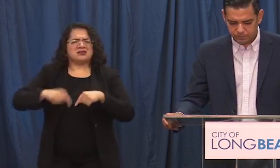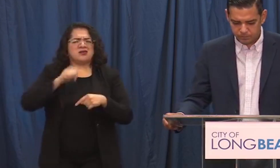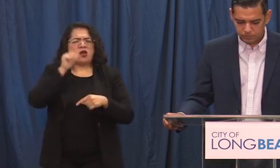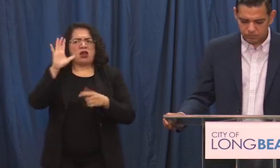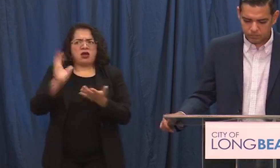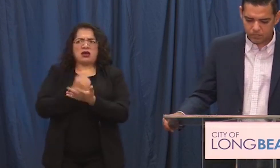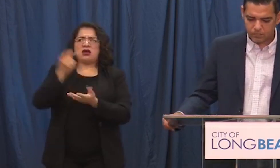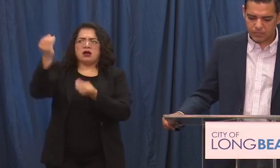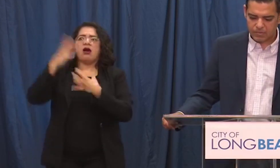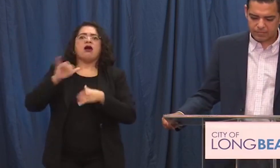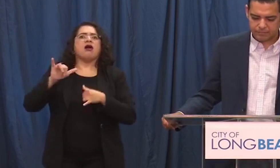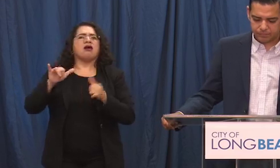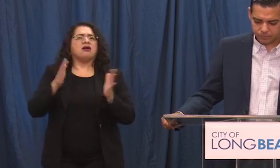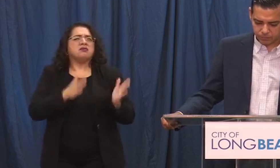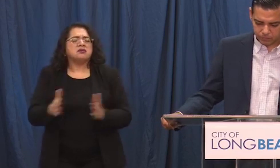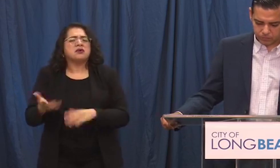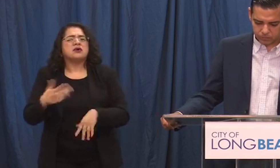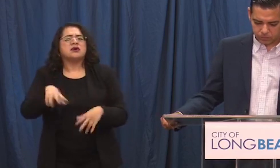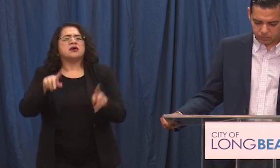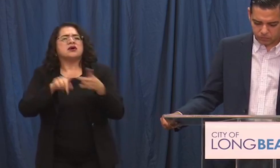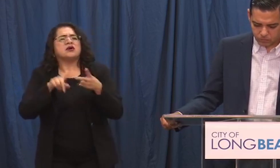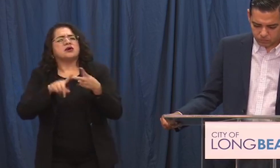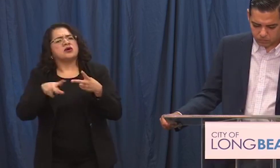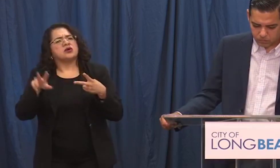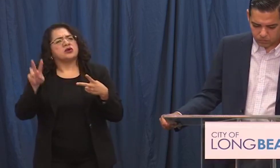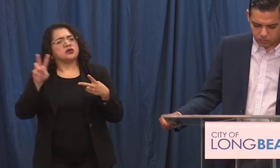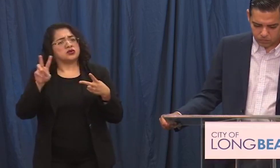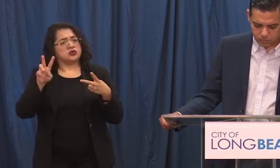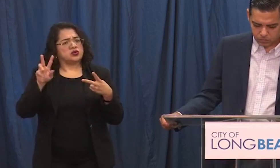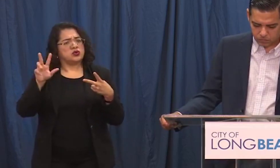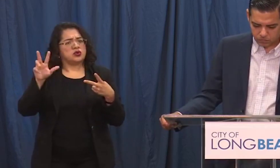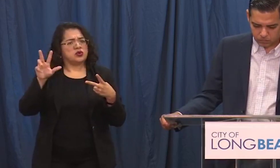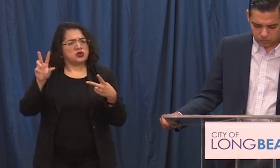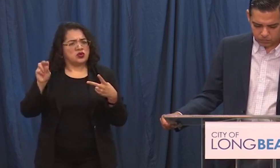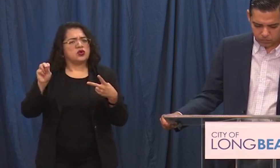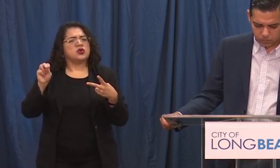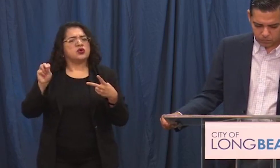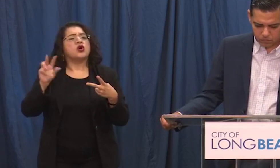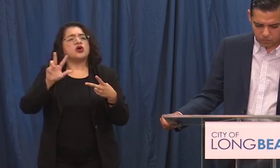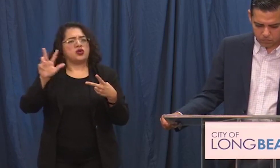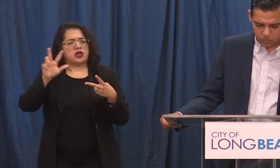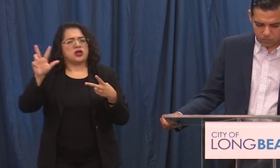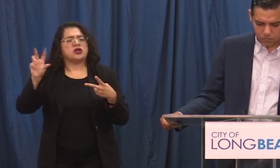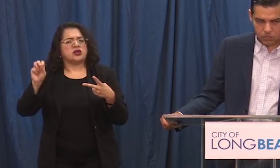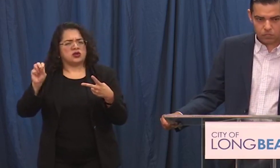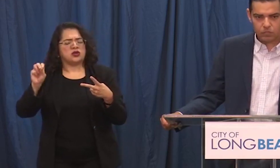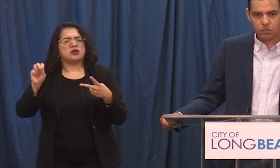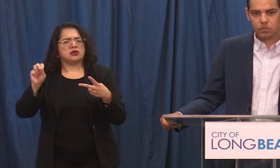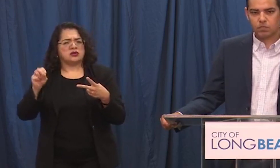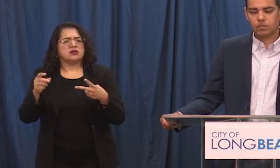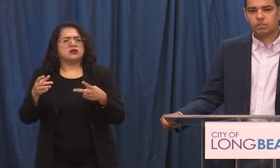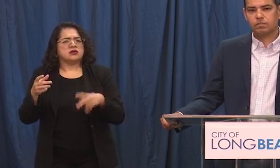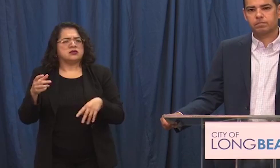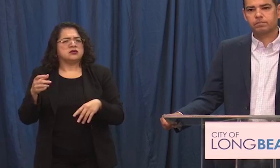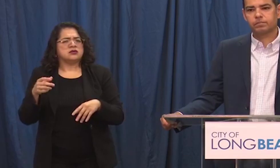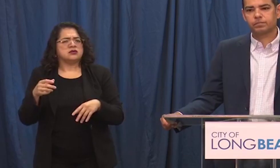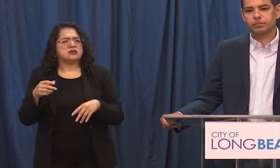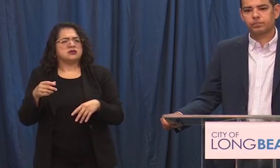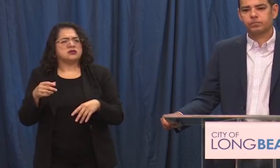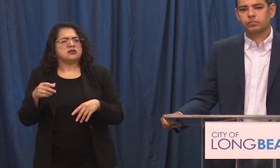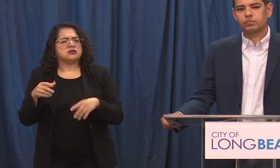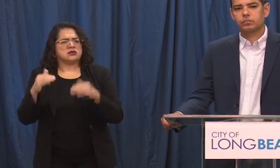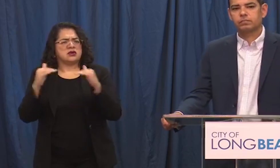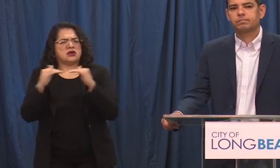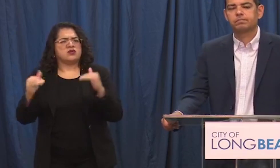it's my understanding that around 3 30 yesterday as the protest was swelling um the city was on a level two tactical alert this part was on a level